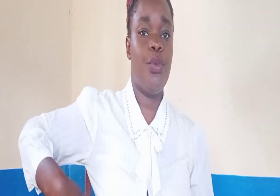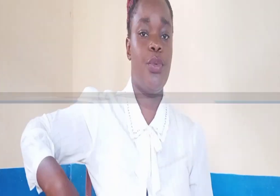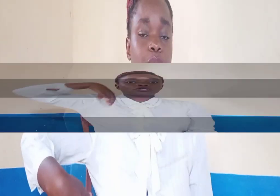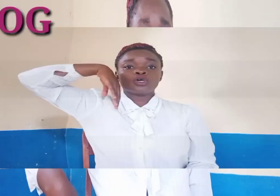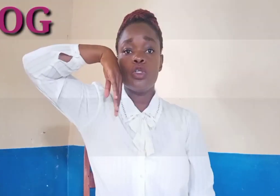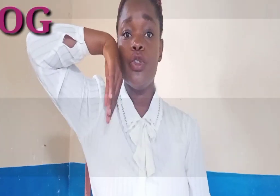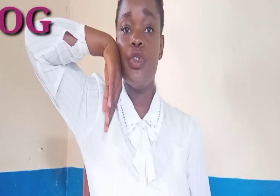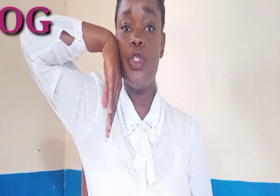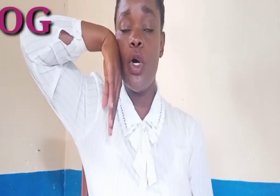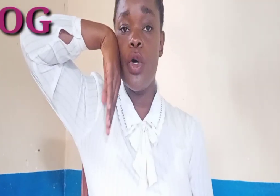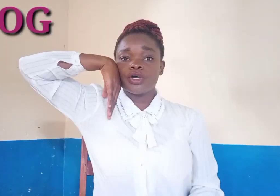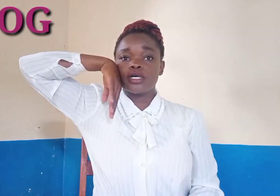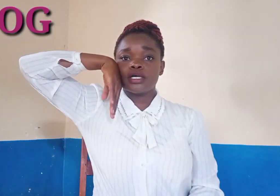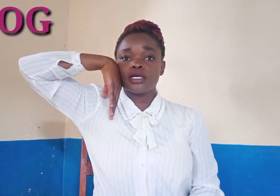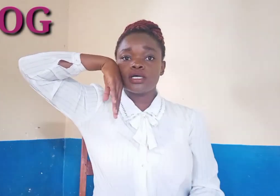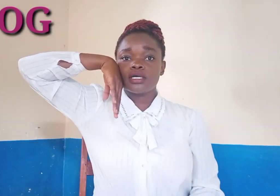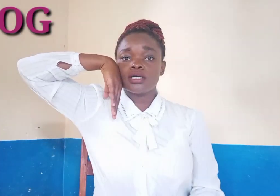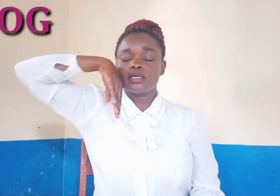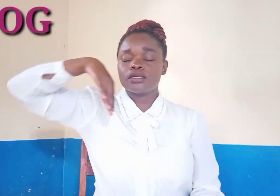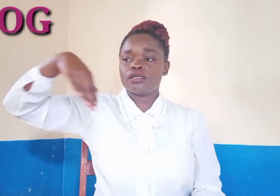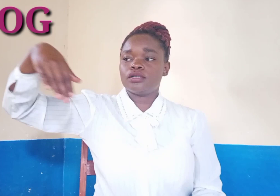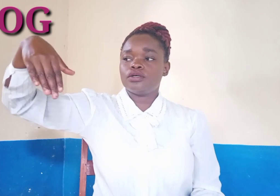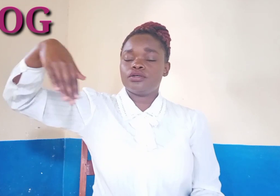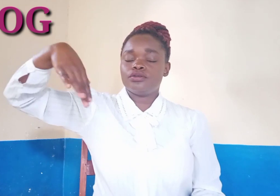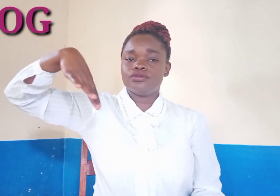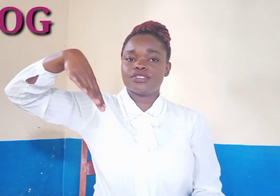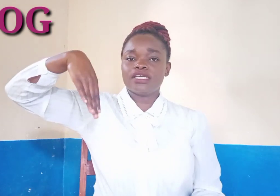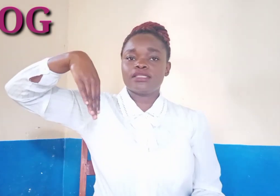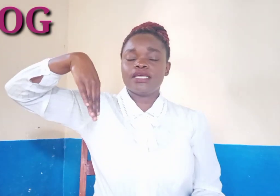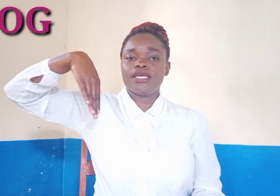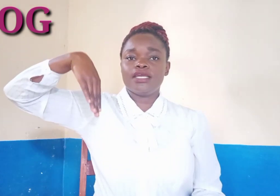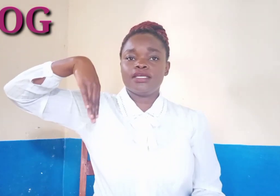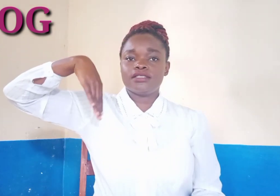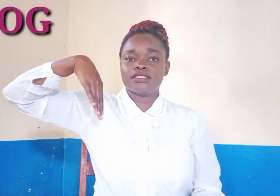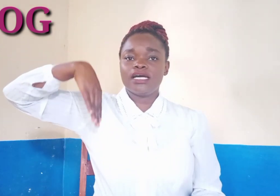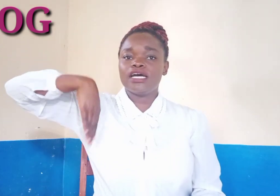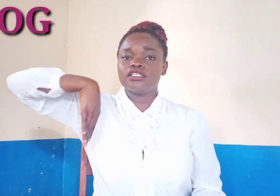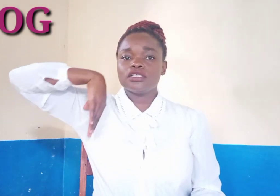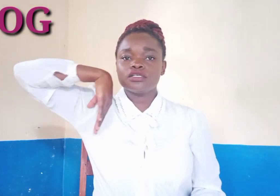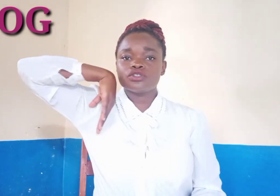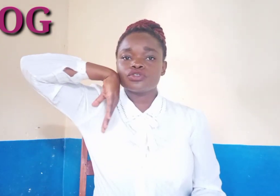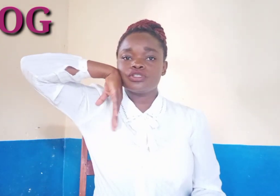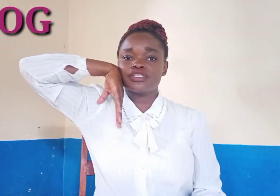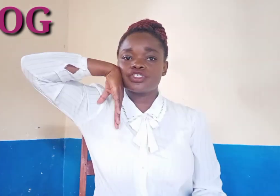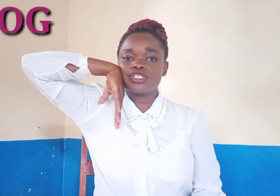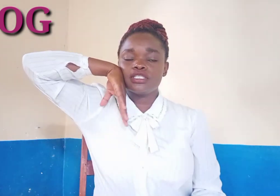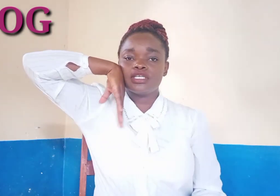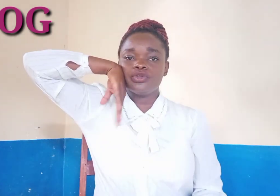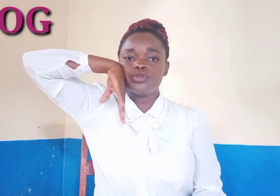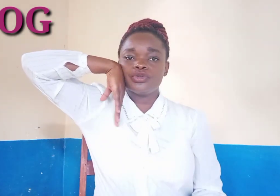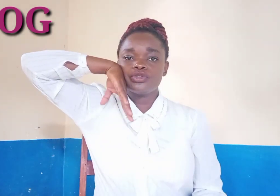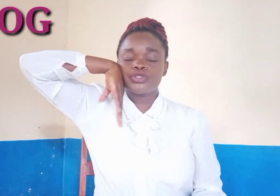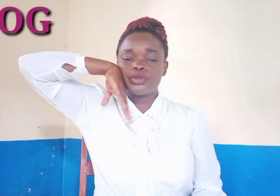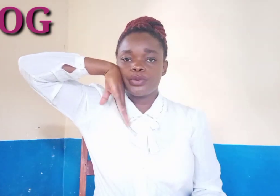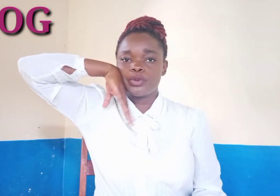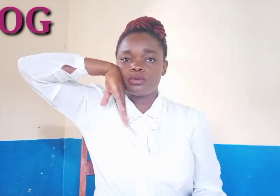dog you take the behind to the chin then you do dog